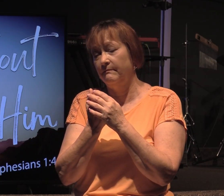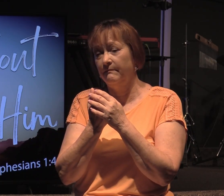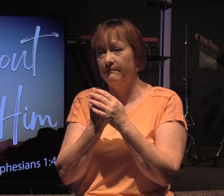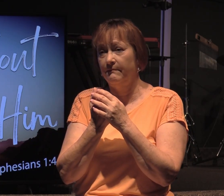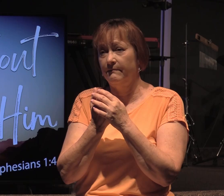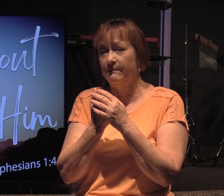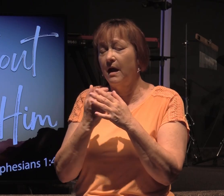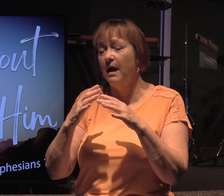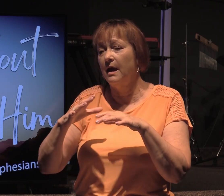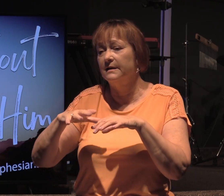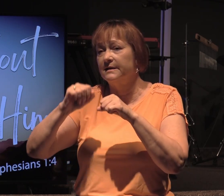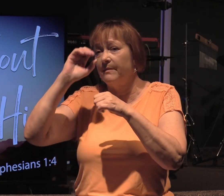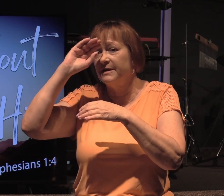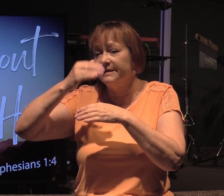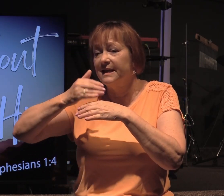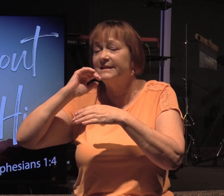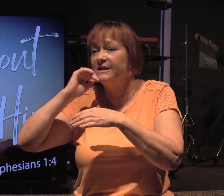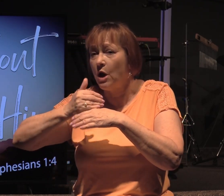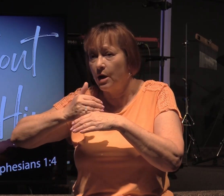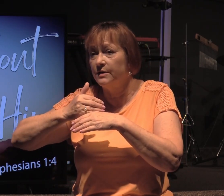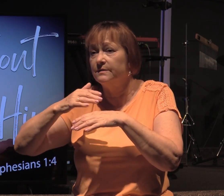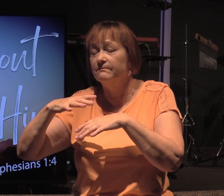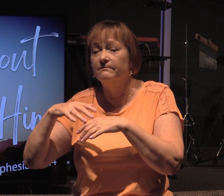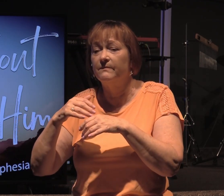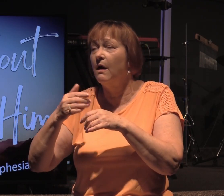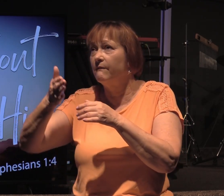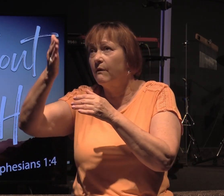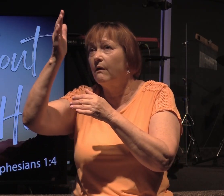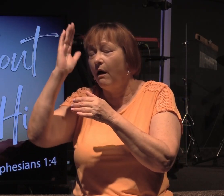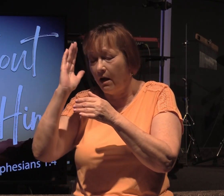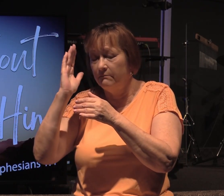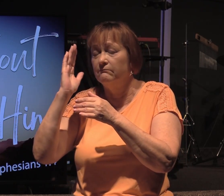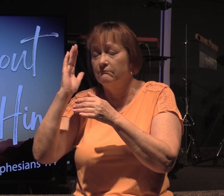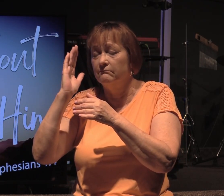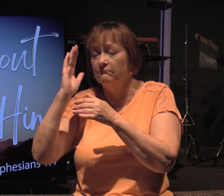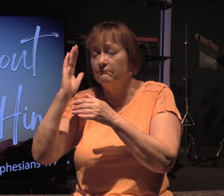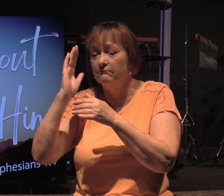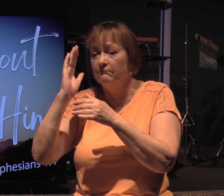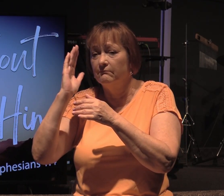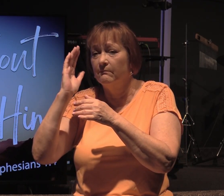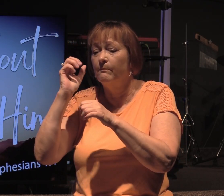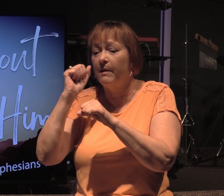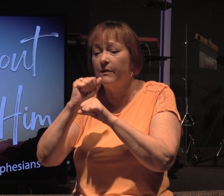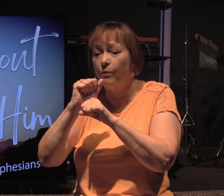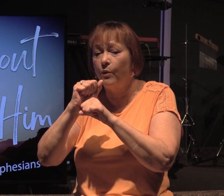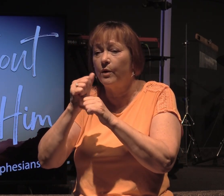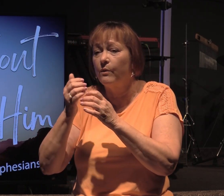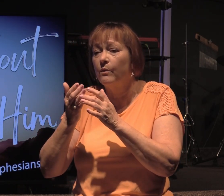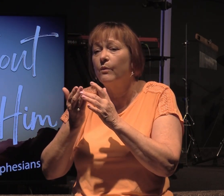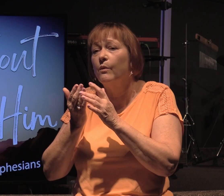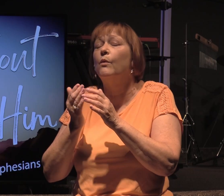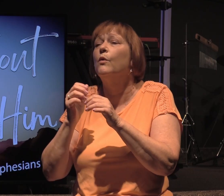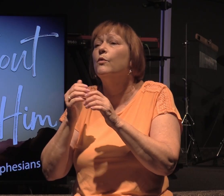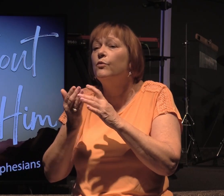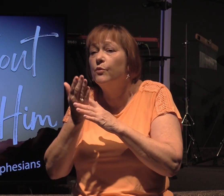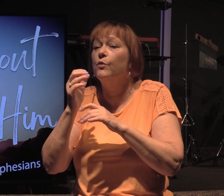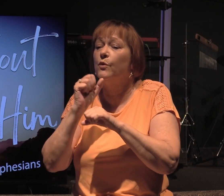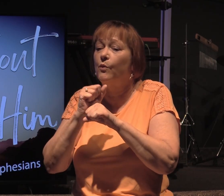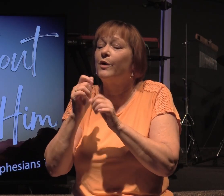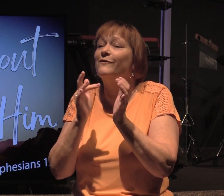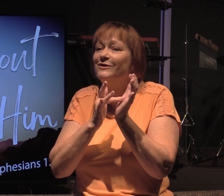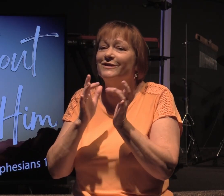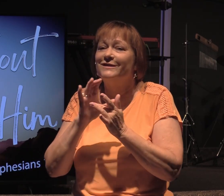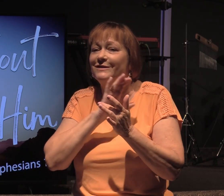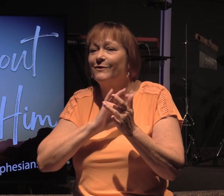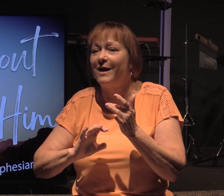as adopted sons and daughters of God by the work of Jesus Christ. Which is